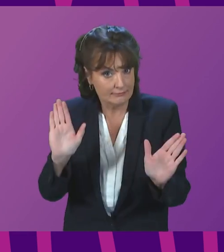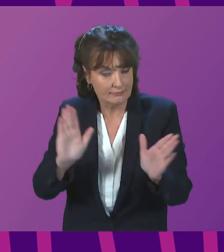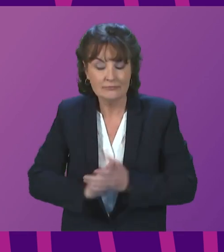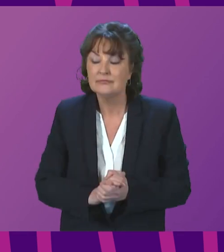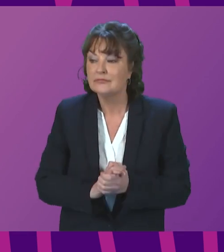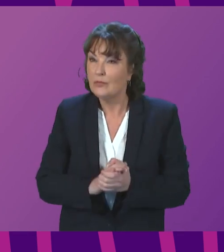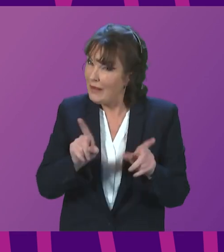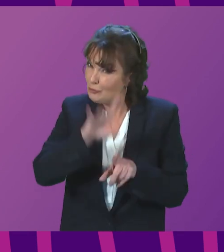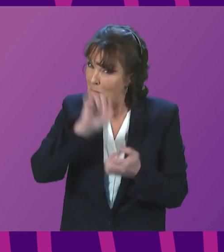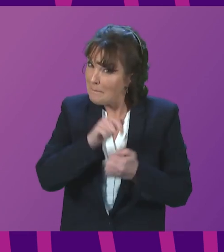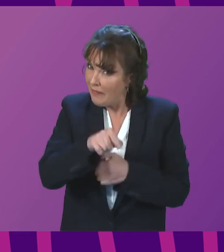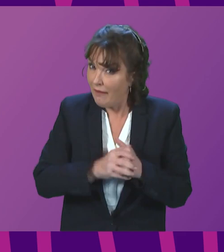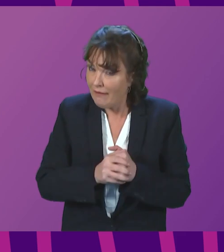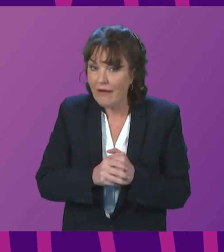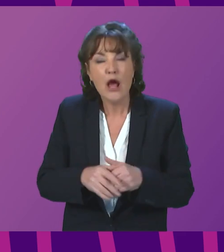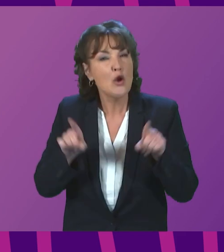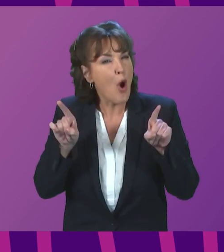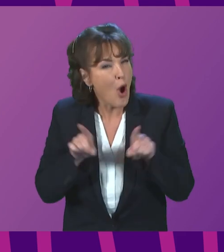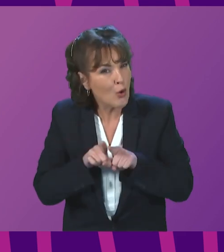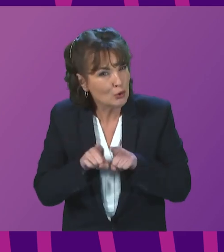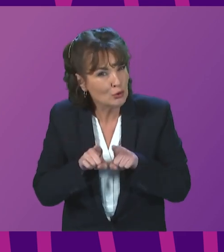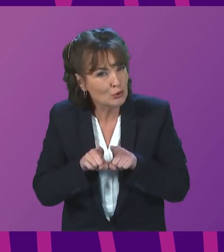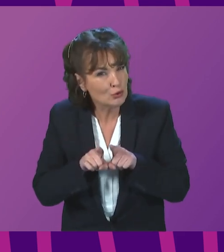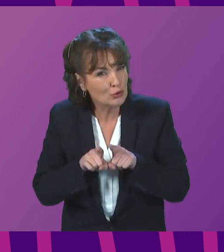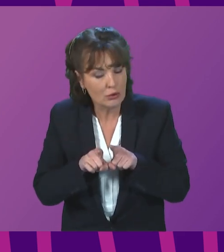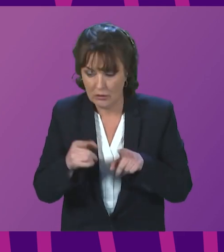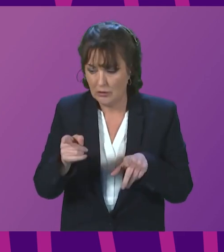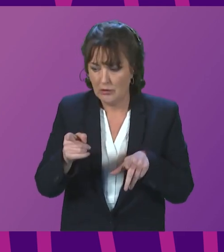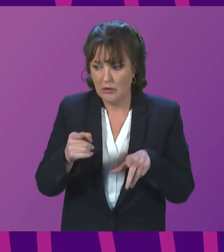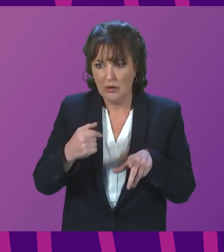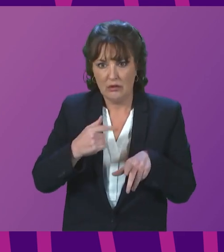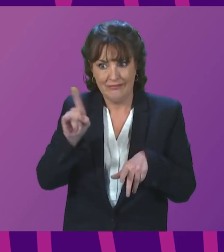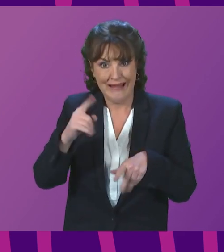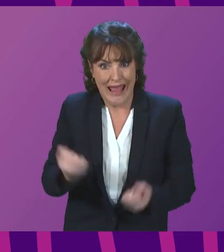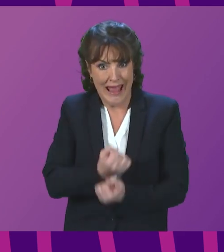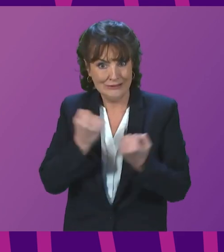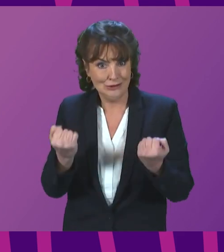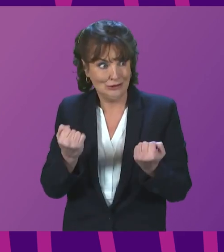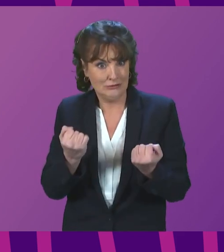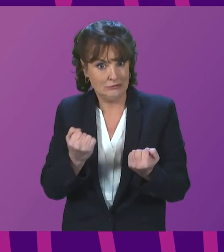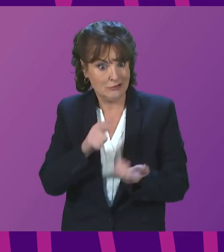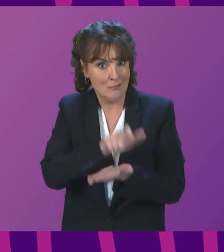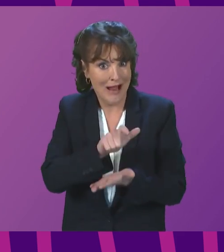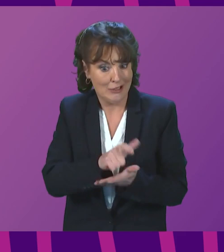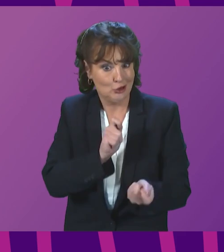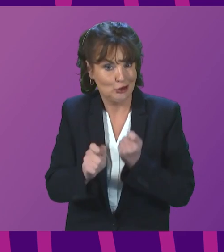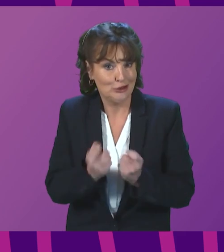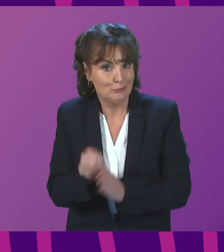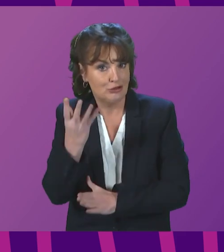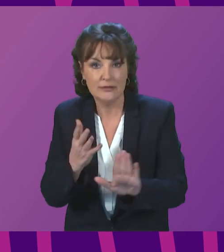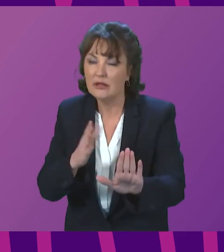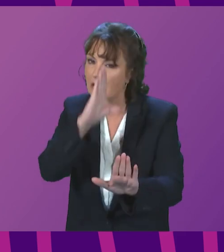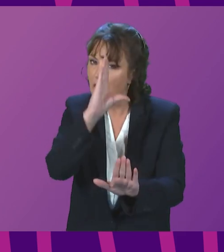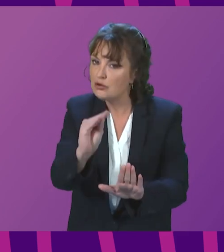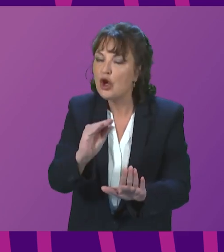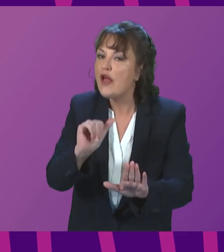that we need to consider very carefully the implications of the change's volatility in the energy market right now for us. Let me repeat again, this is not for the